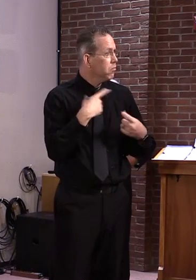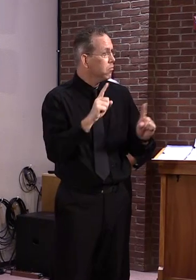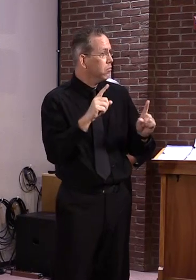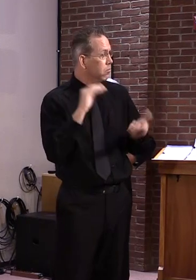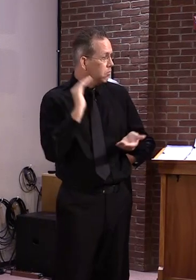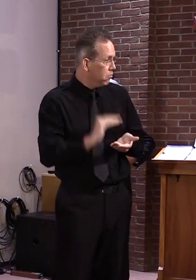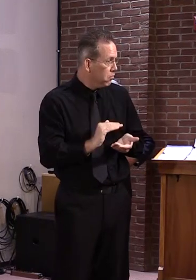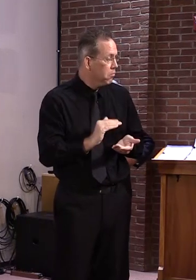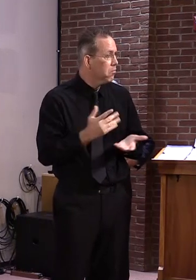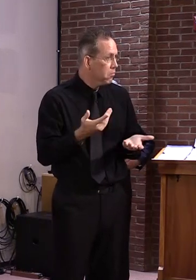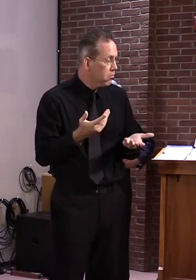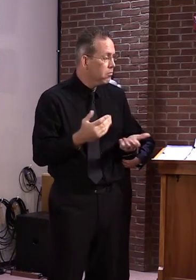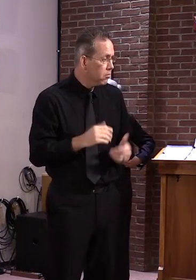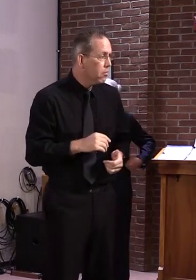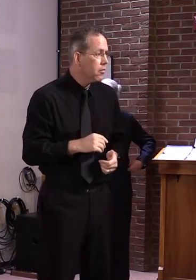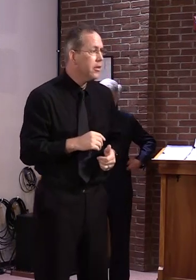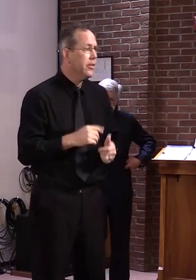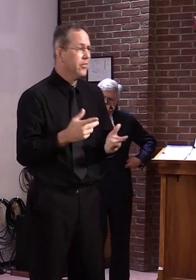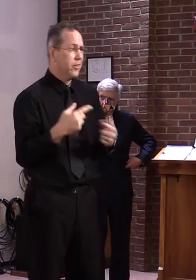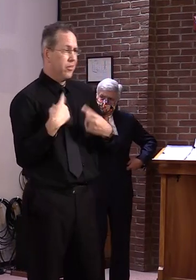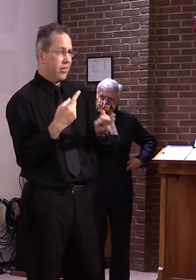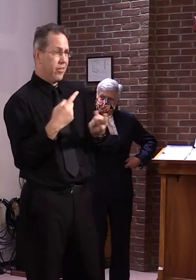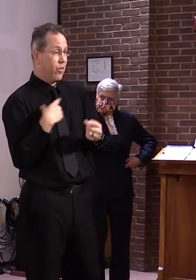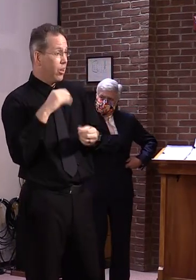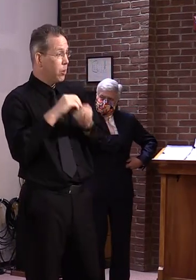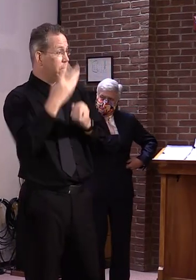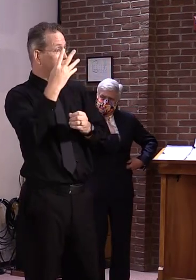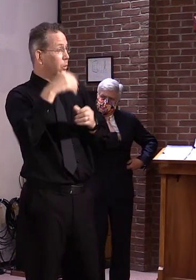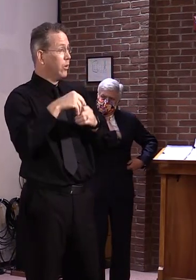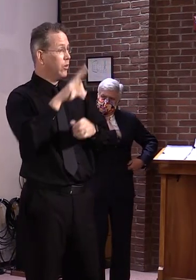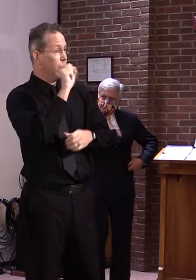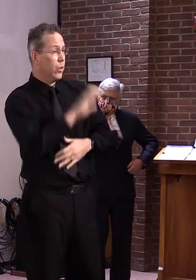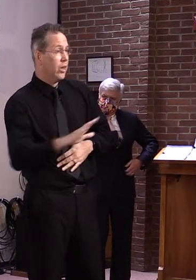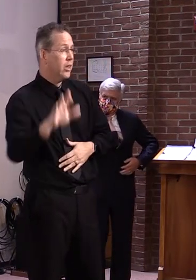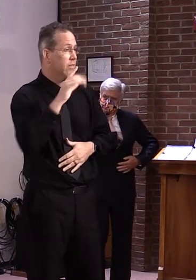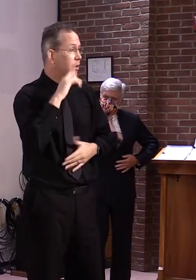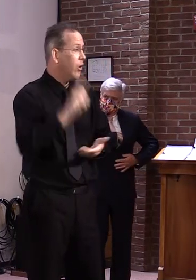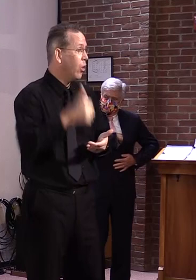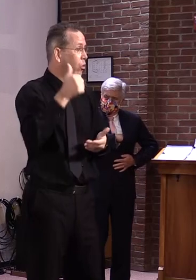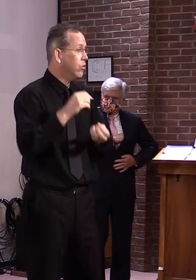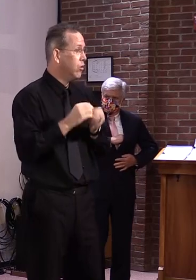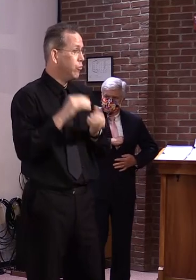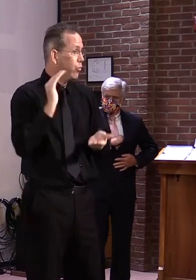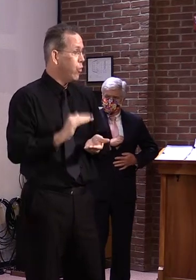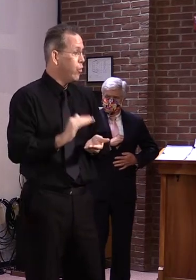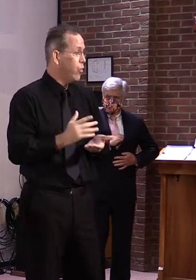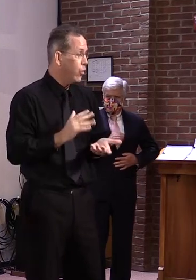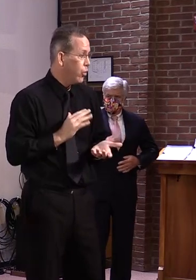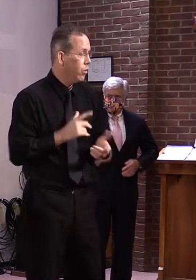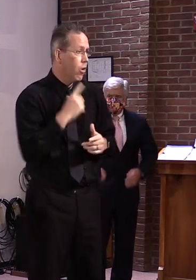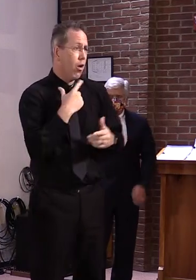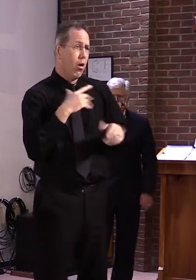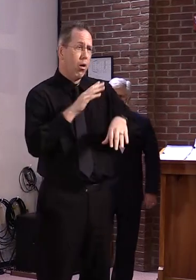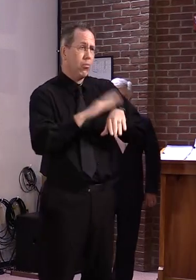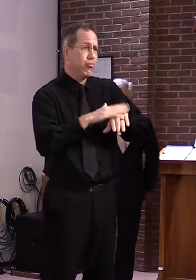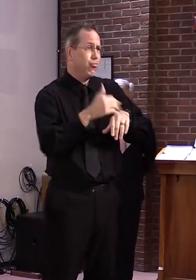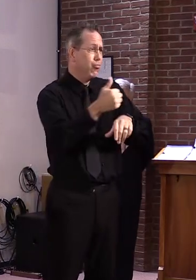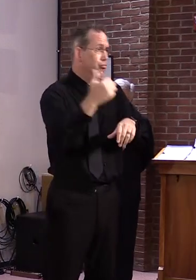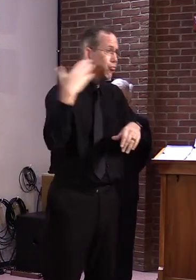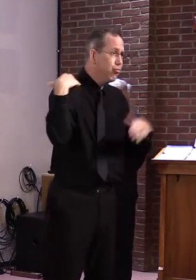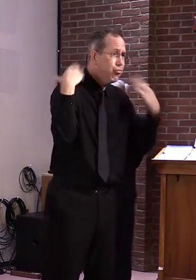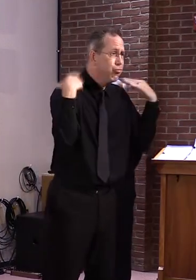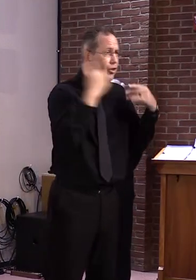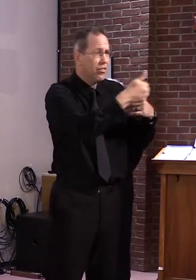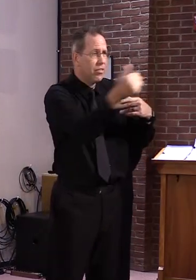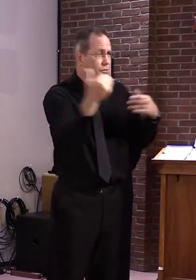we're fourth in the nation. And we have, you know, a lot of accolades in terms of our testing and so forth. We have